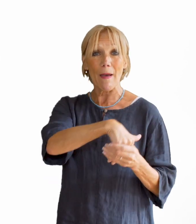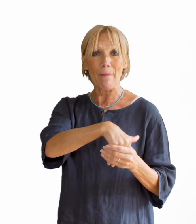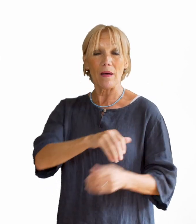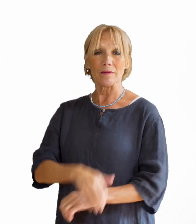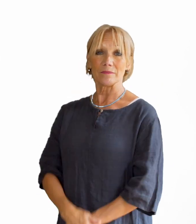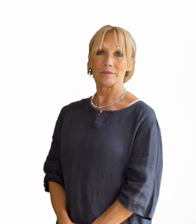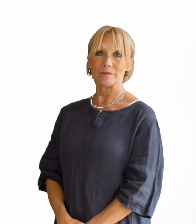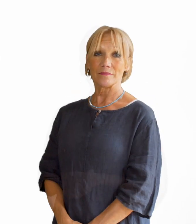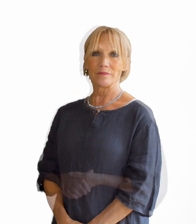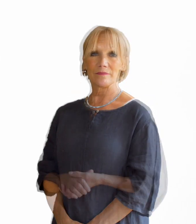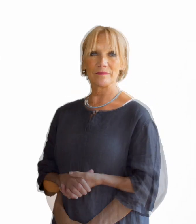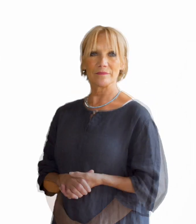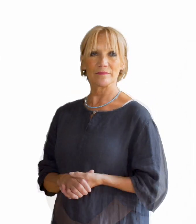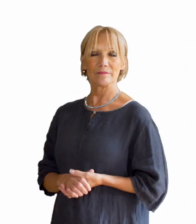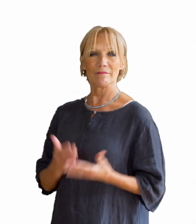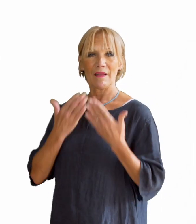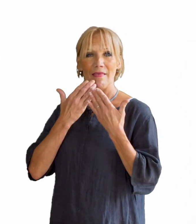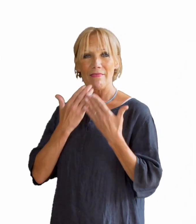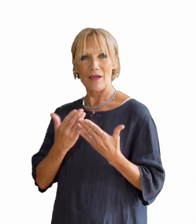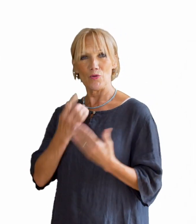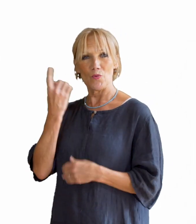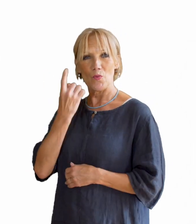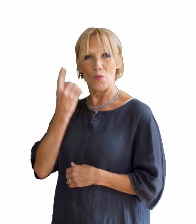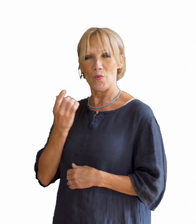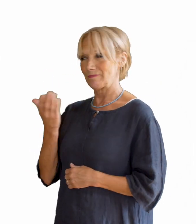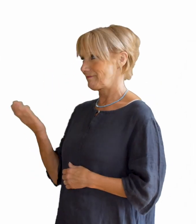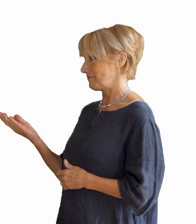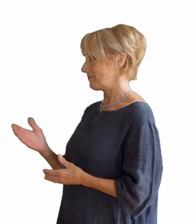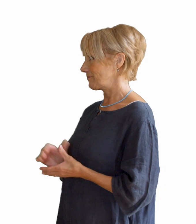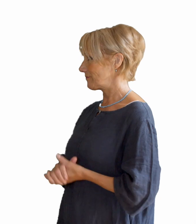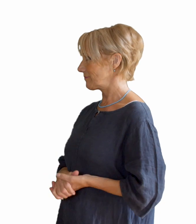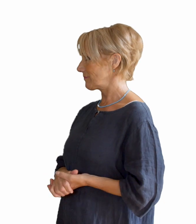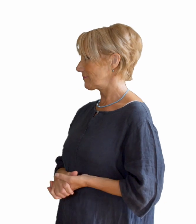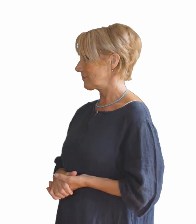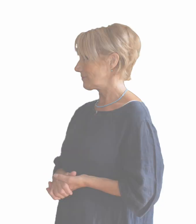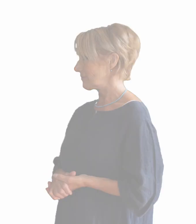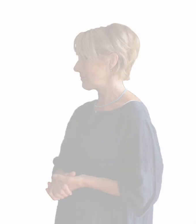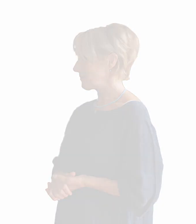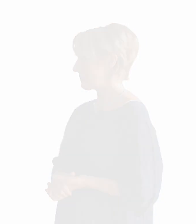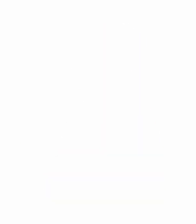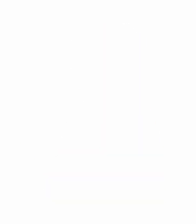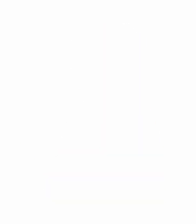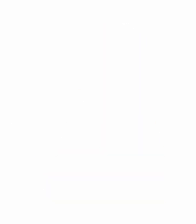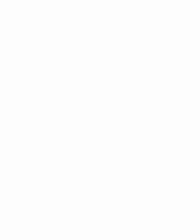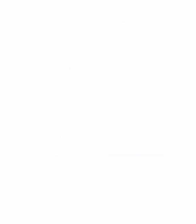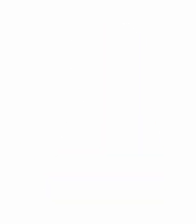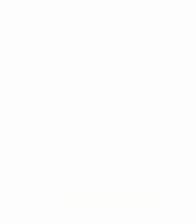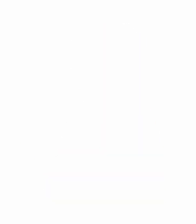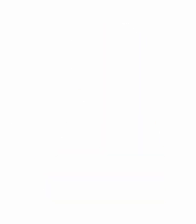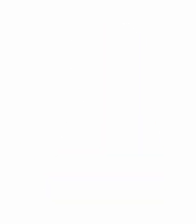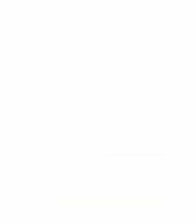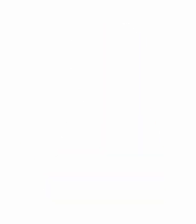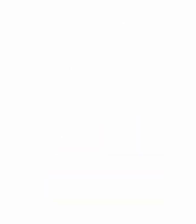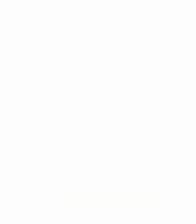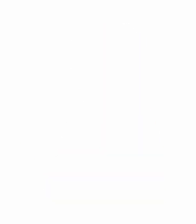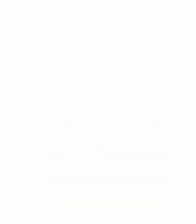independent research was funded by the National Institute for Health and Care Research, or NIHR, under its Research for Patient